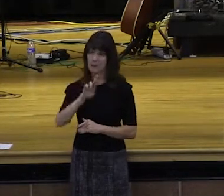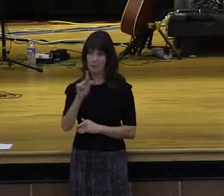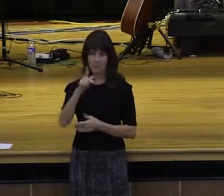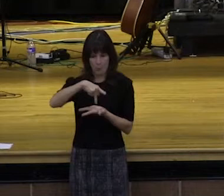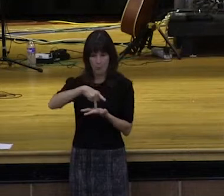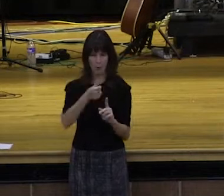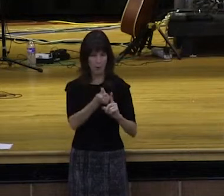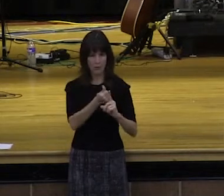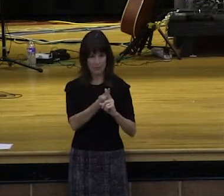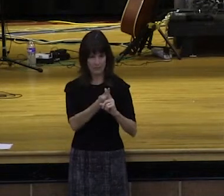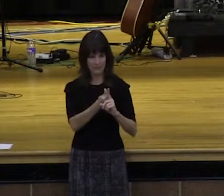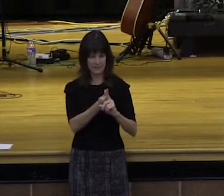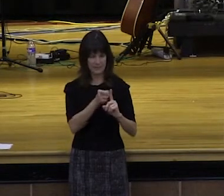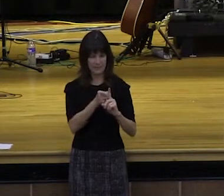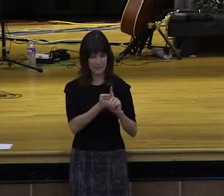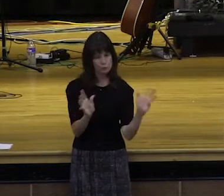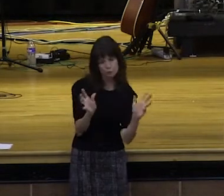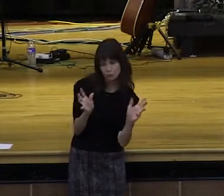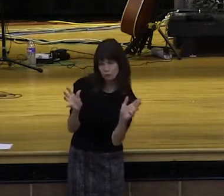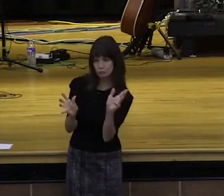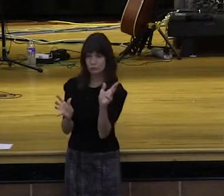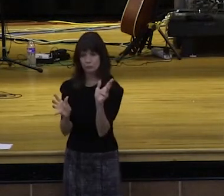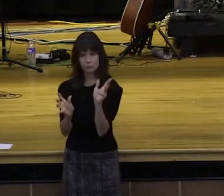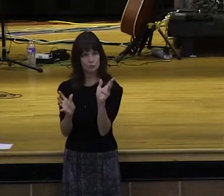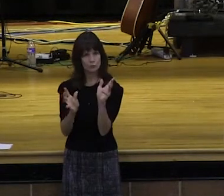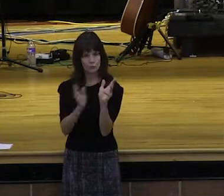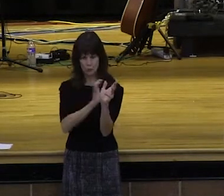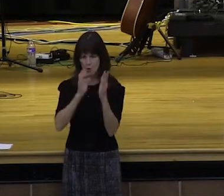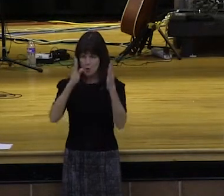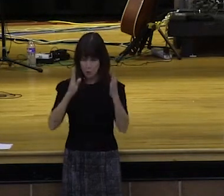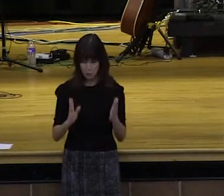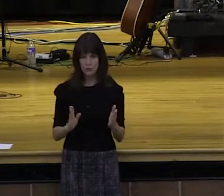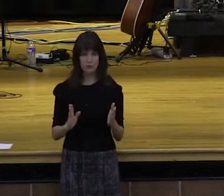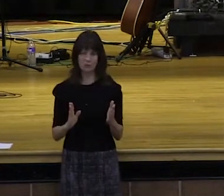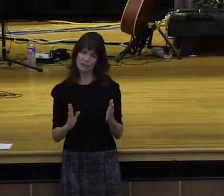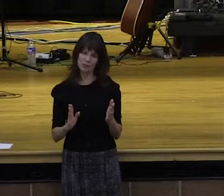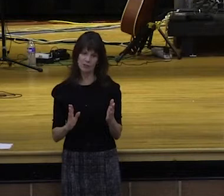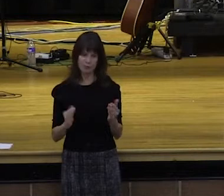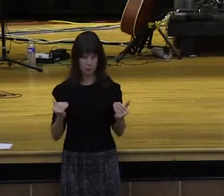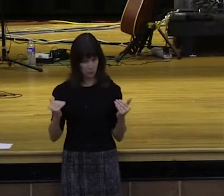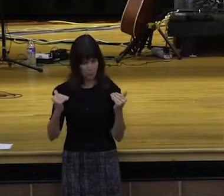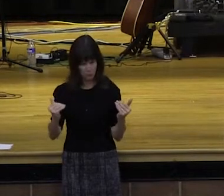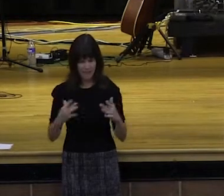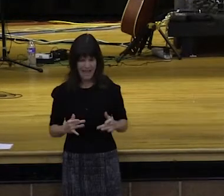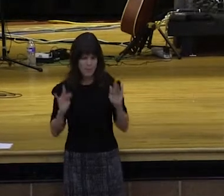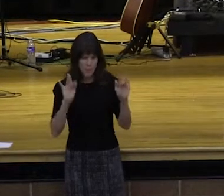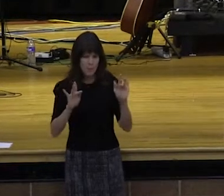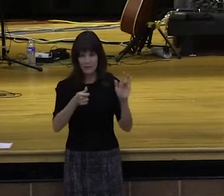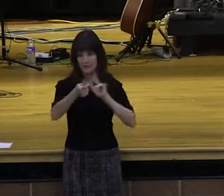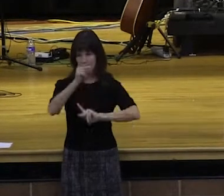walk in God's mercy. And he shares how it would affect their lives. Listen to Romans 12, verse 1.